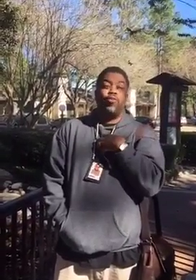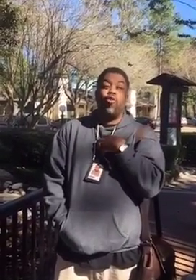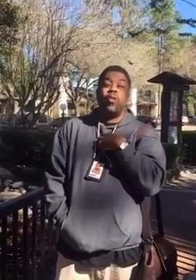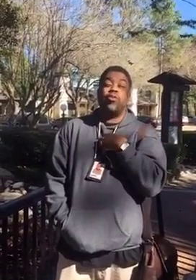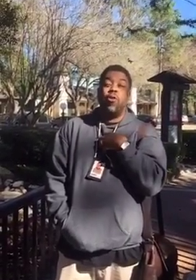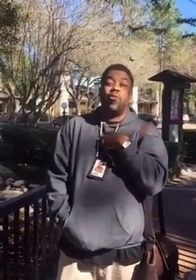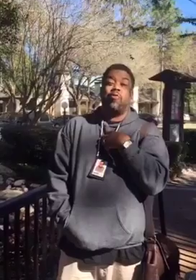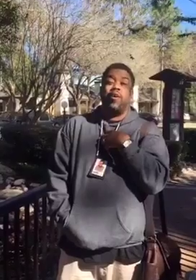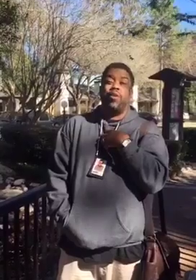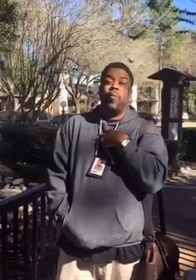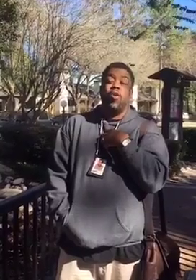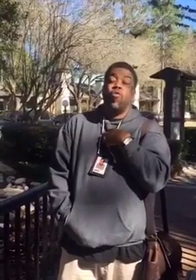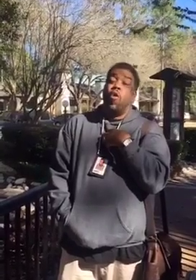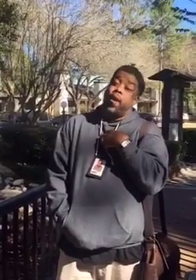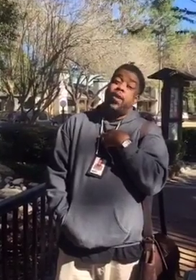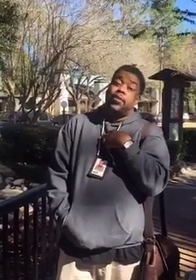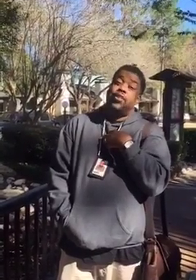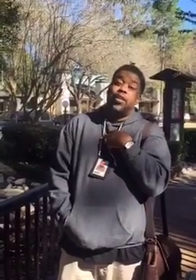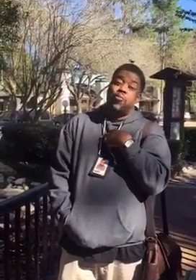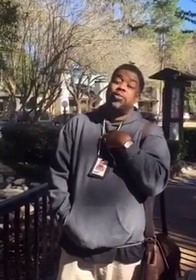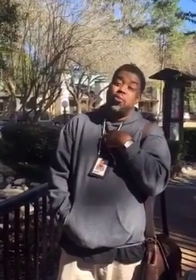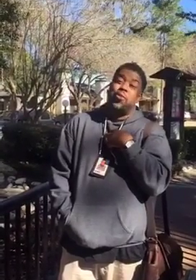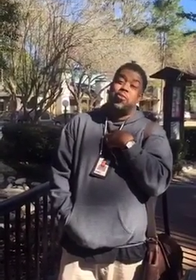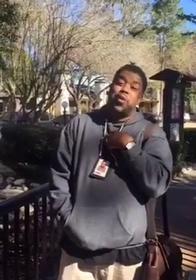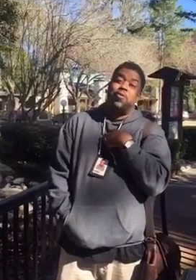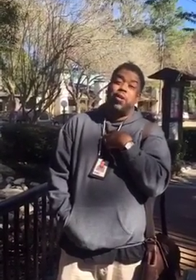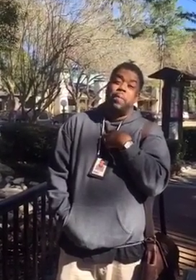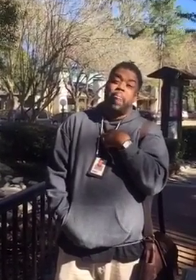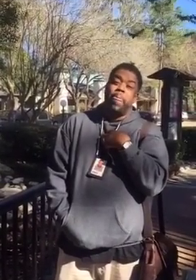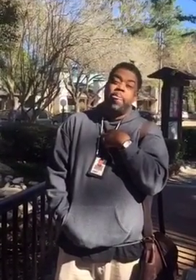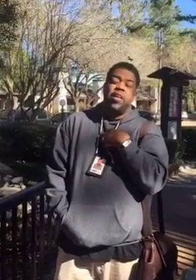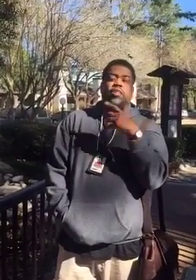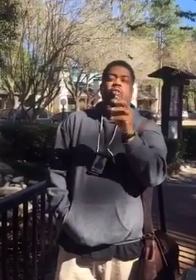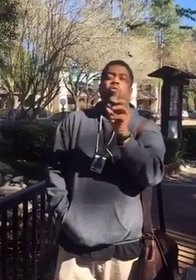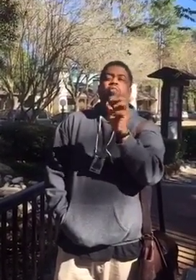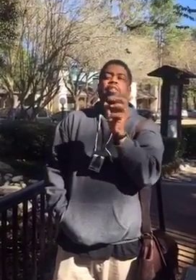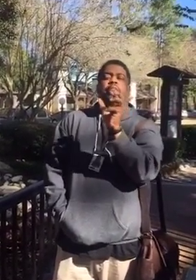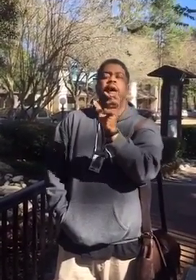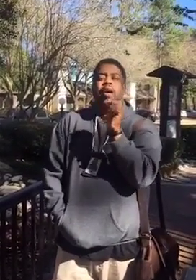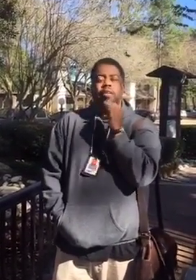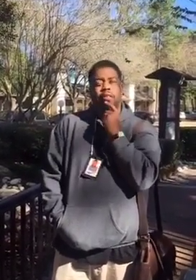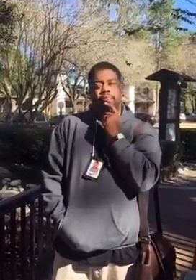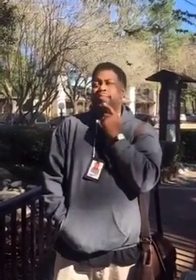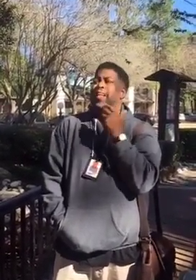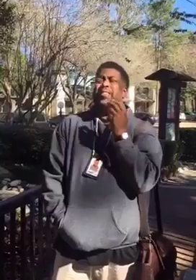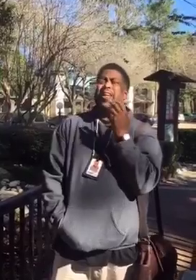to ignore what's going on around you, you are paying attention at what's going on around you. So don't despise. It's